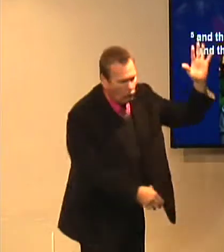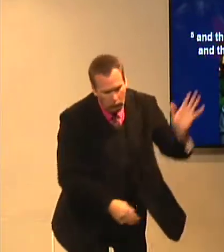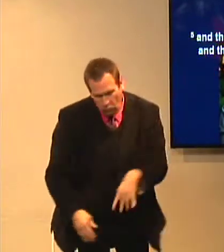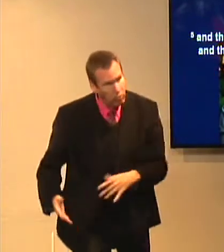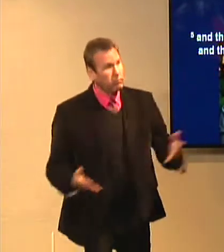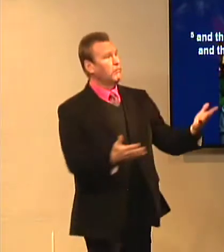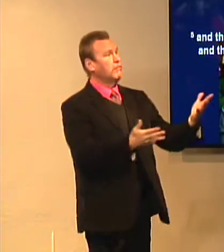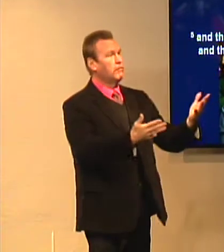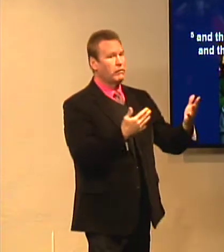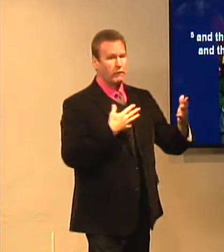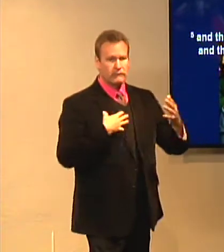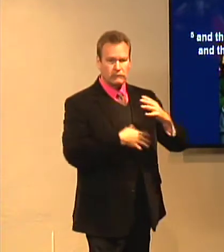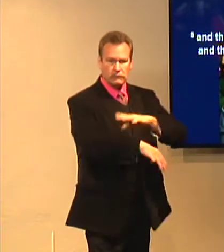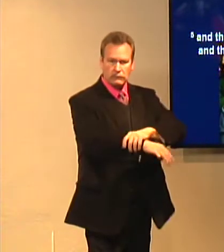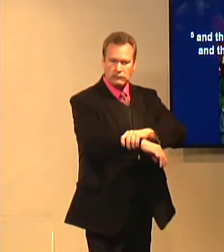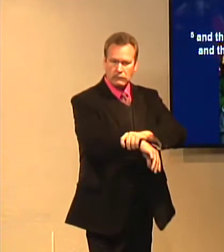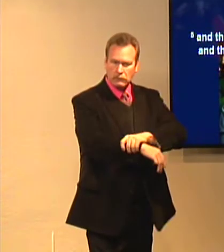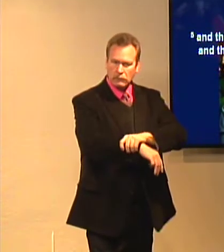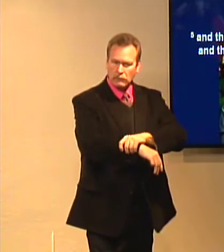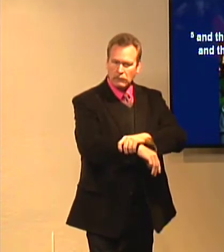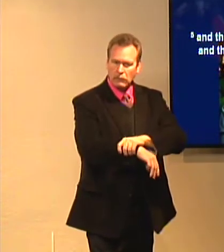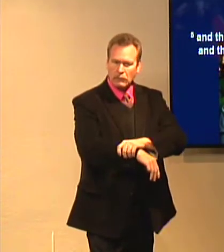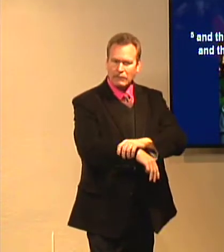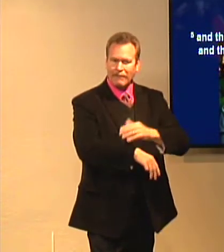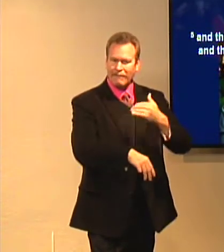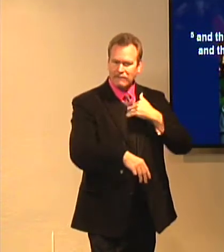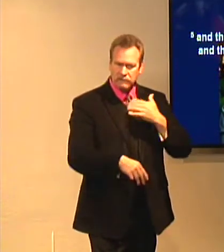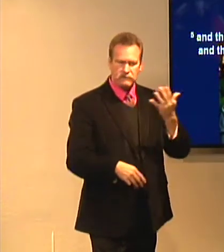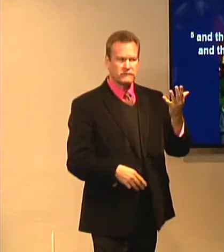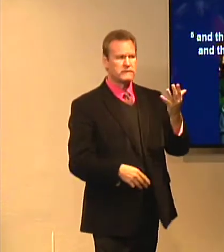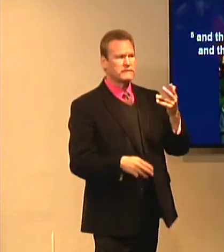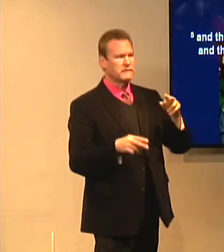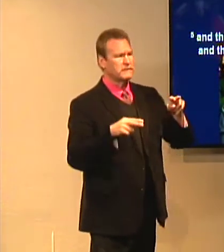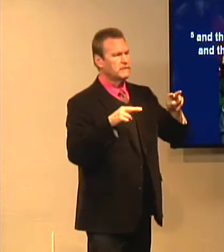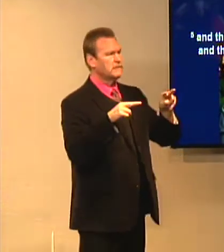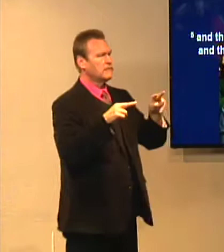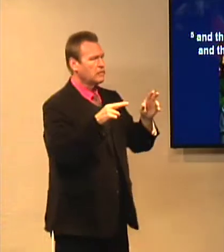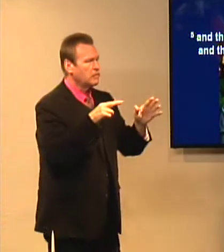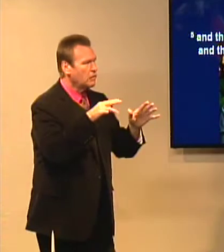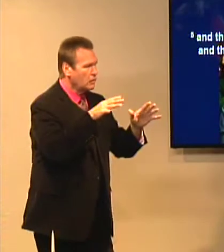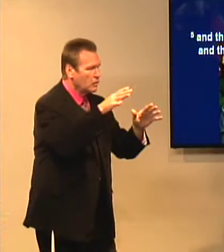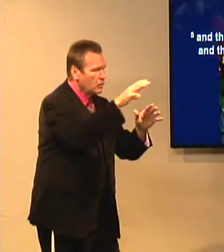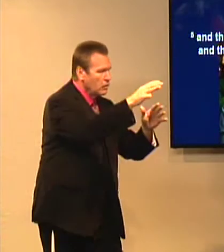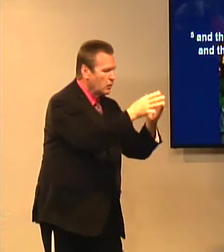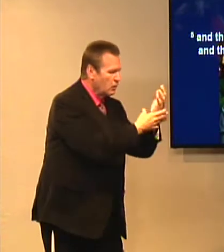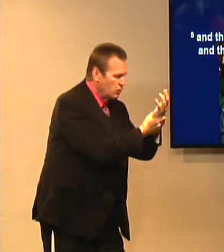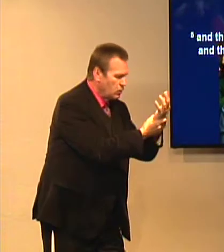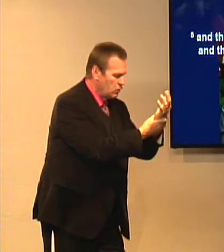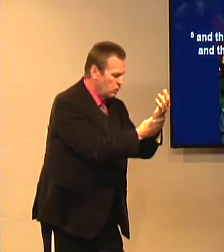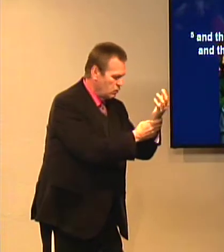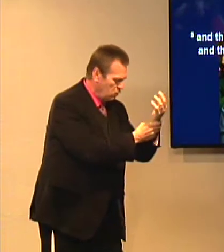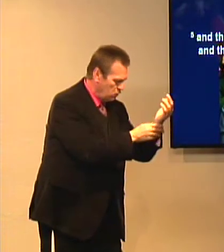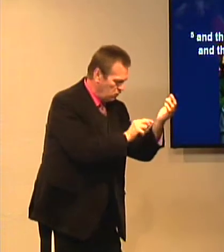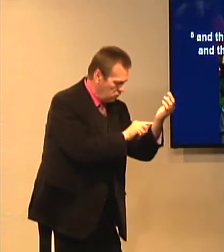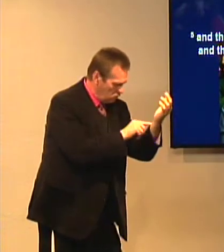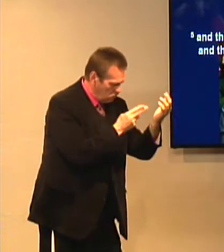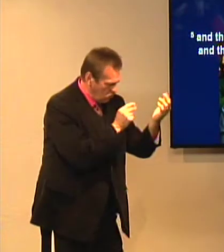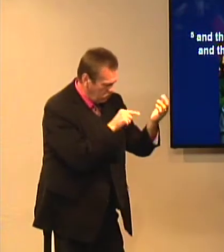he could actually was physically there, he could touch him and hold on to him. And this is what he did before he truly